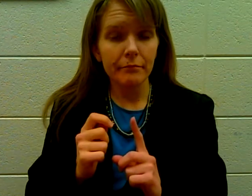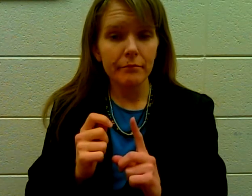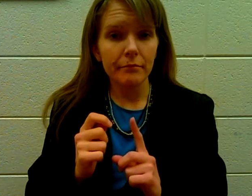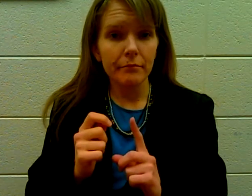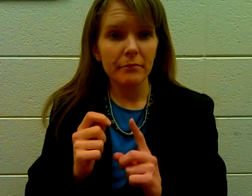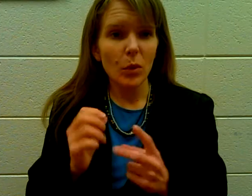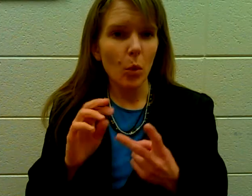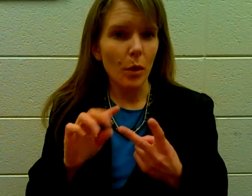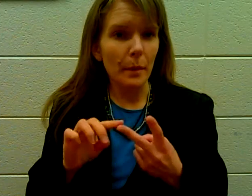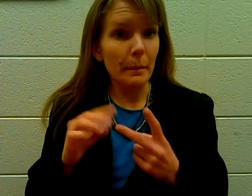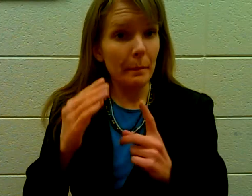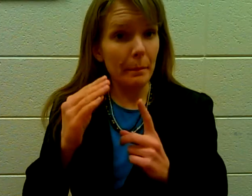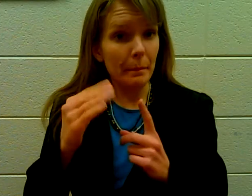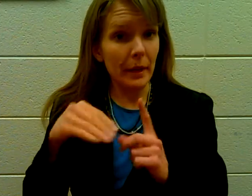Or banana.